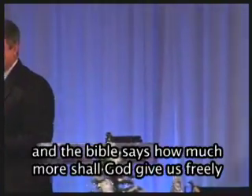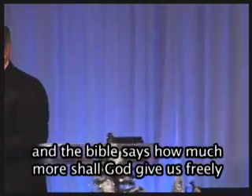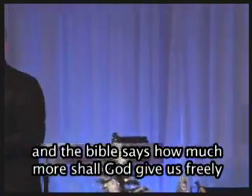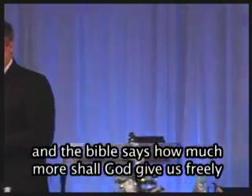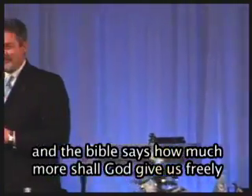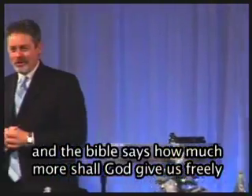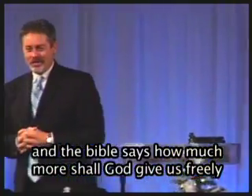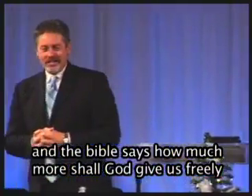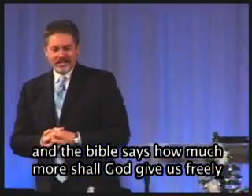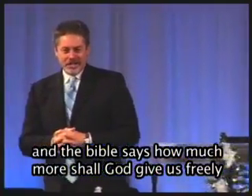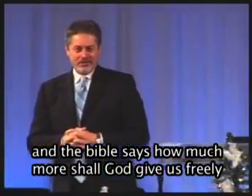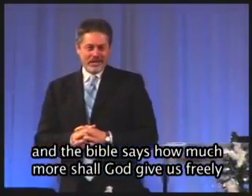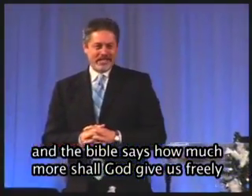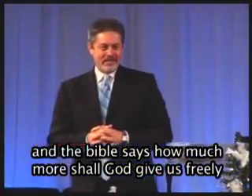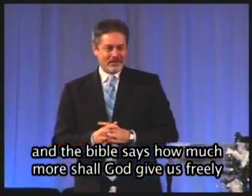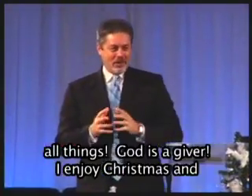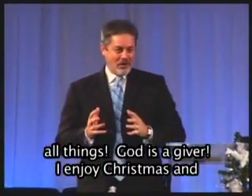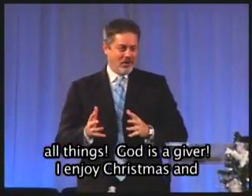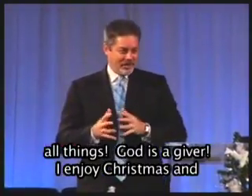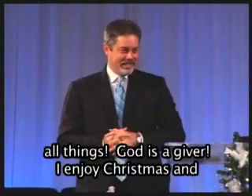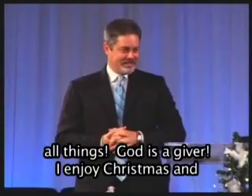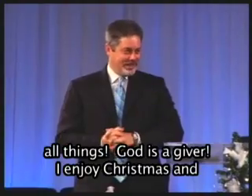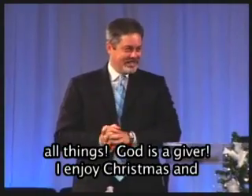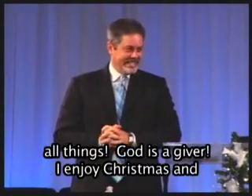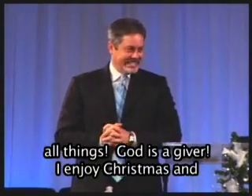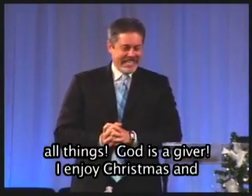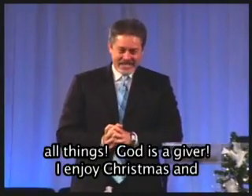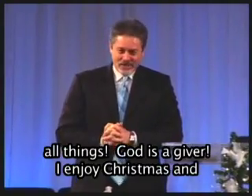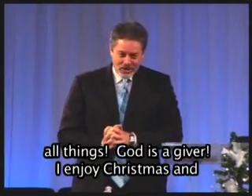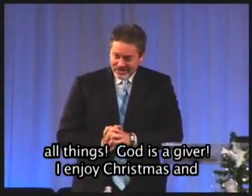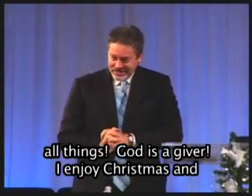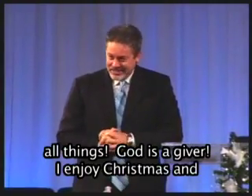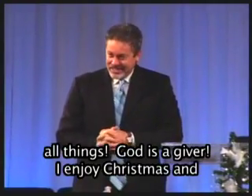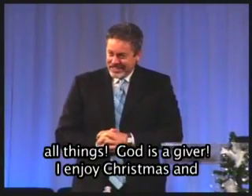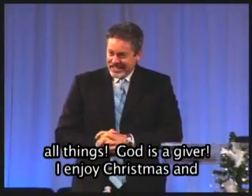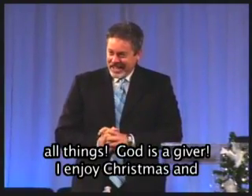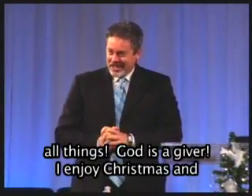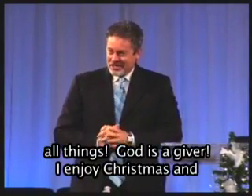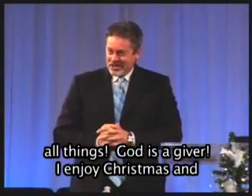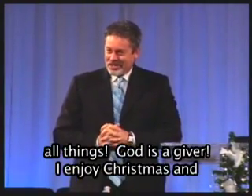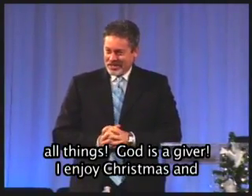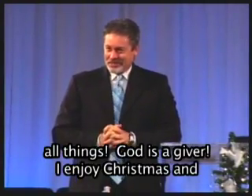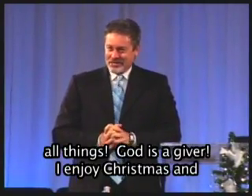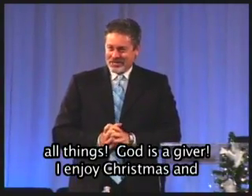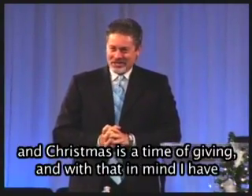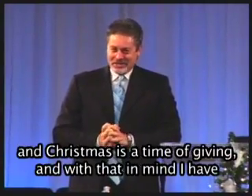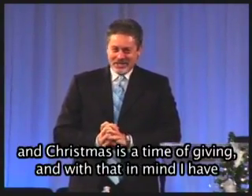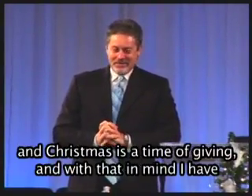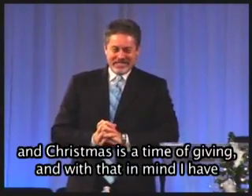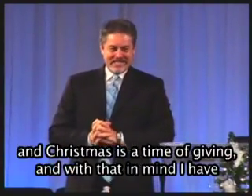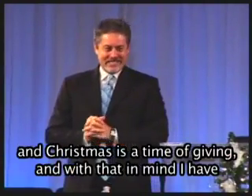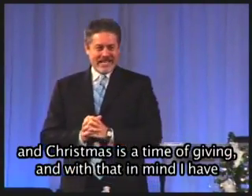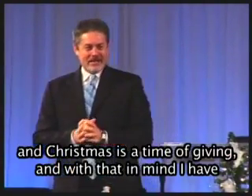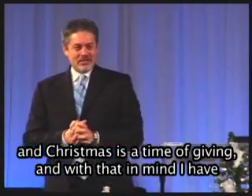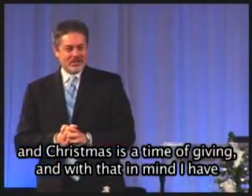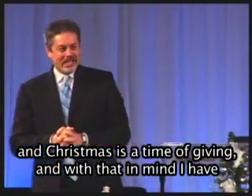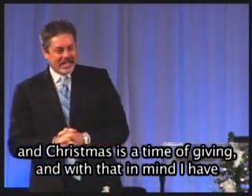says How much more shall He freely give us all things? God is a giver And I enjoy Christmas Because Christmas is a time to give